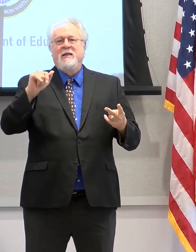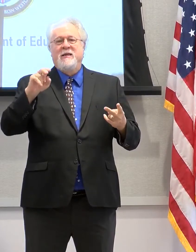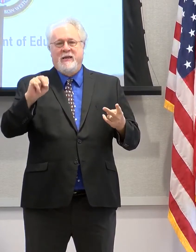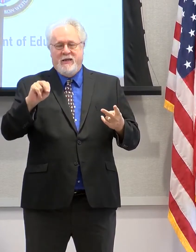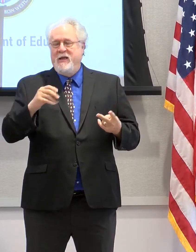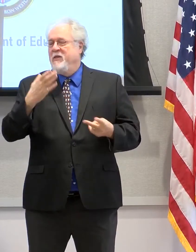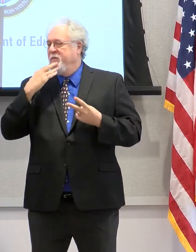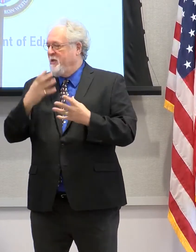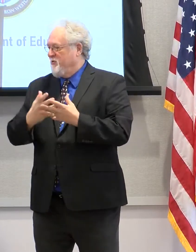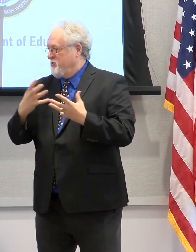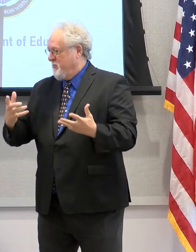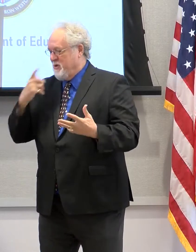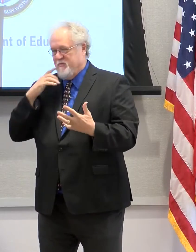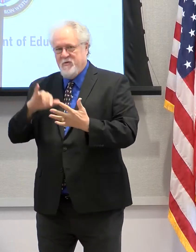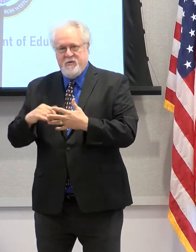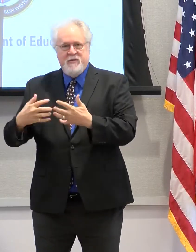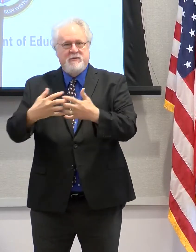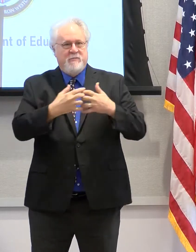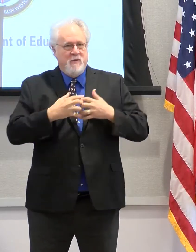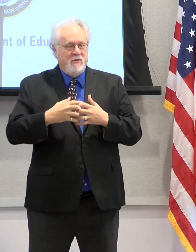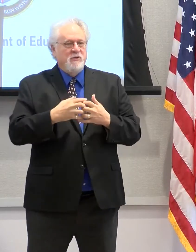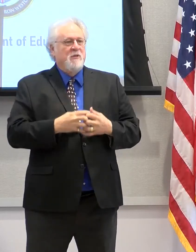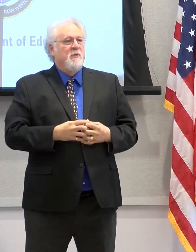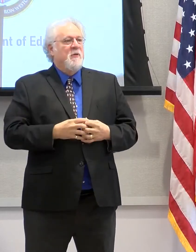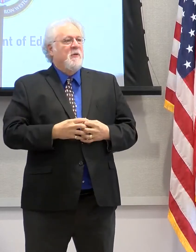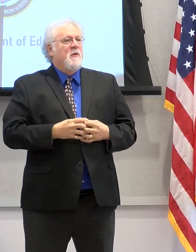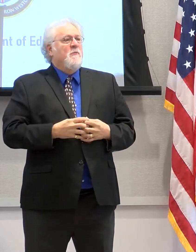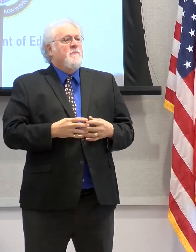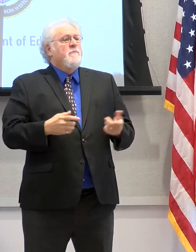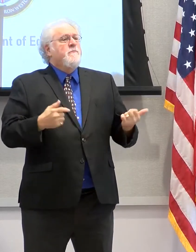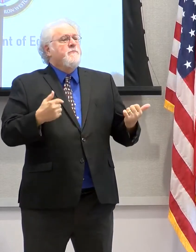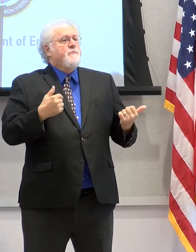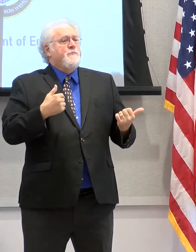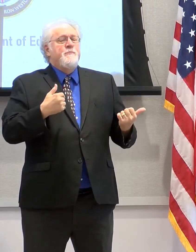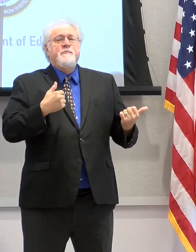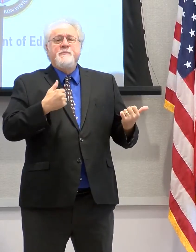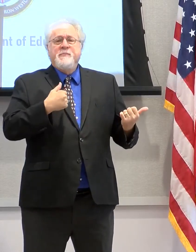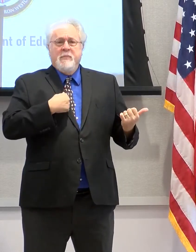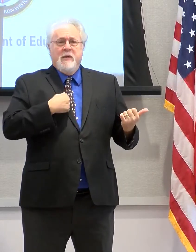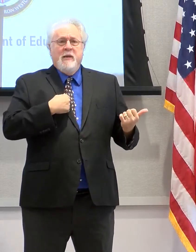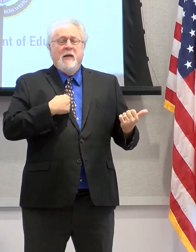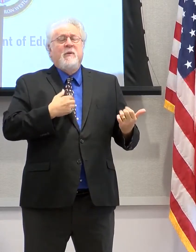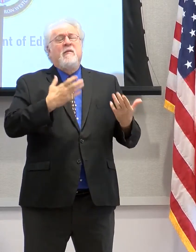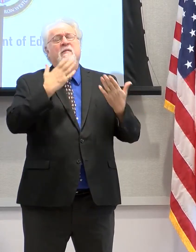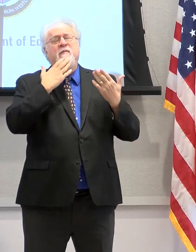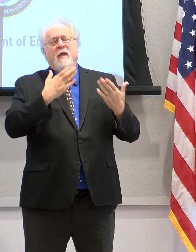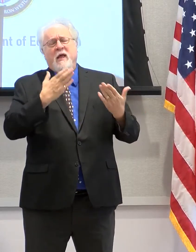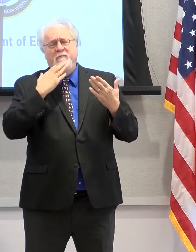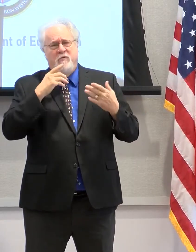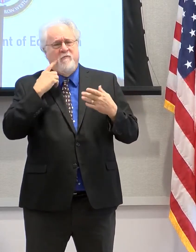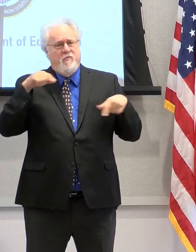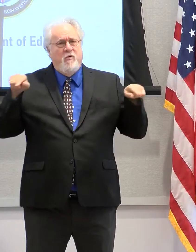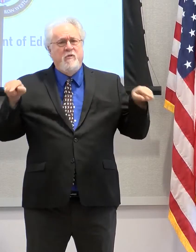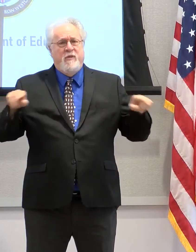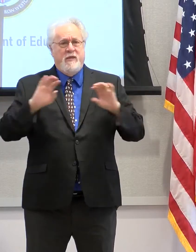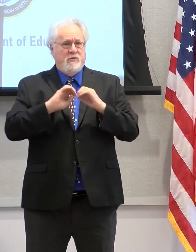much for this partnership. I am so thankful for these organizations. It's